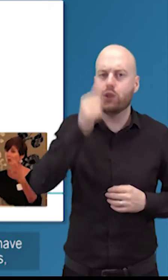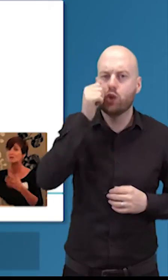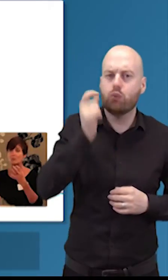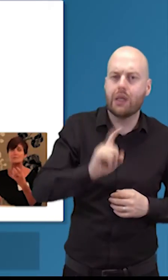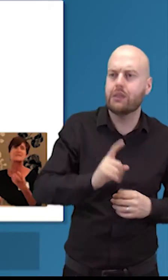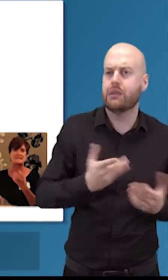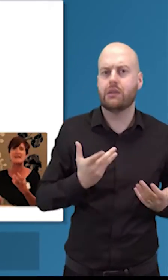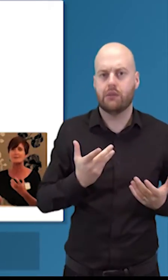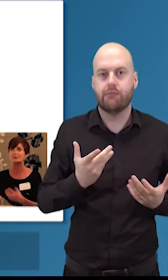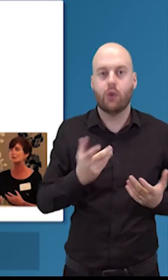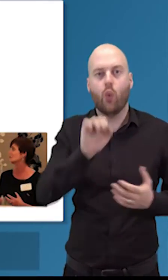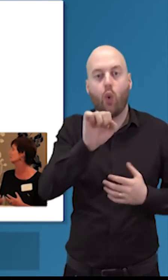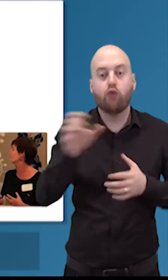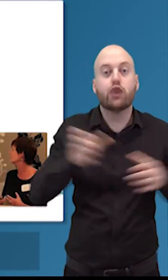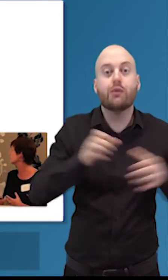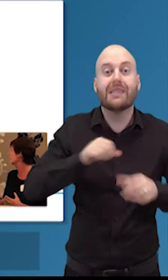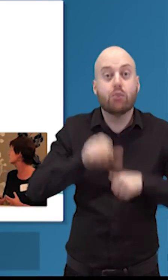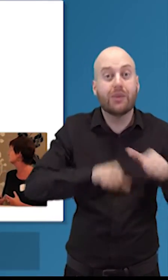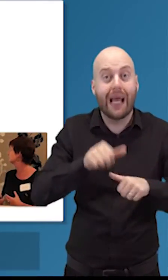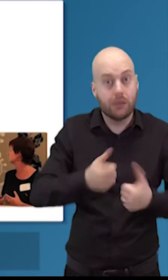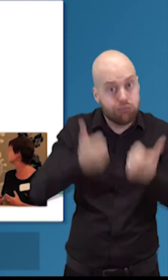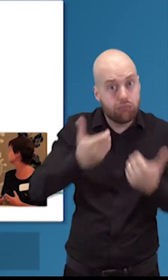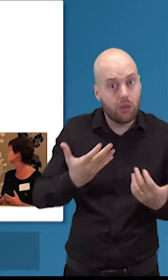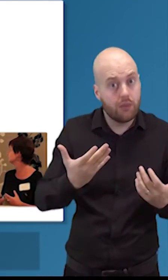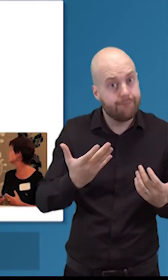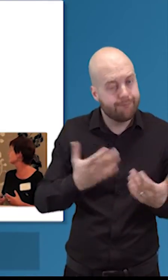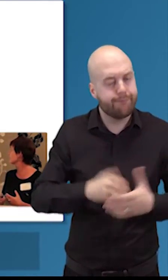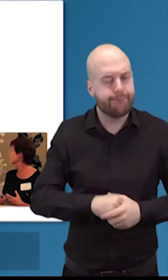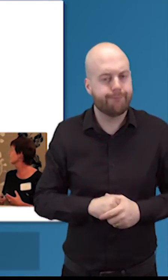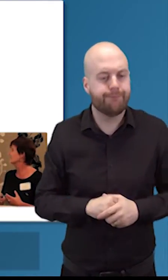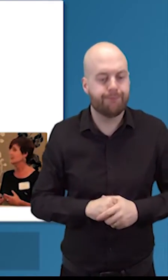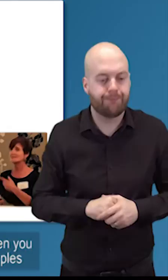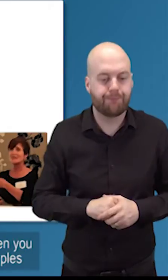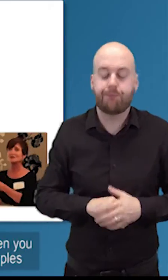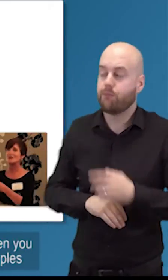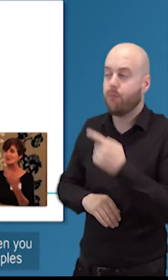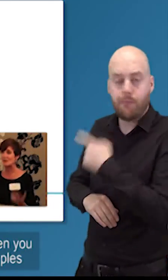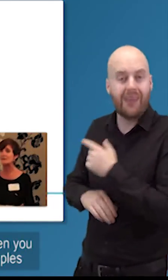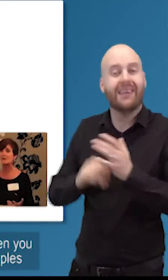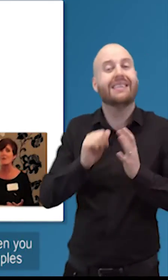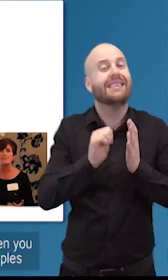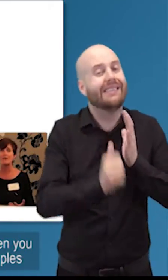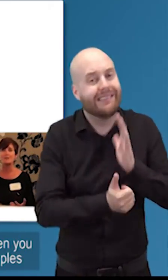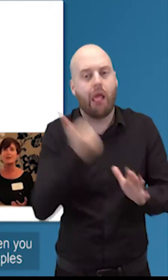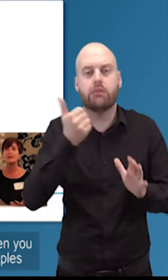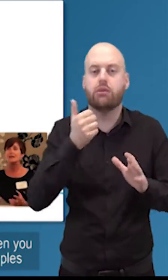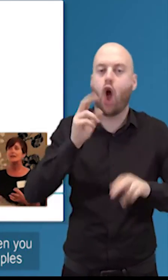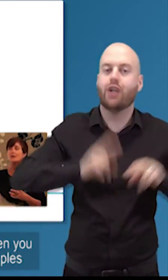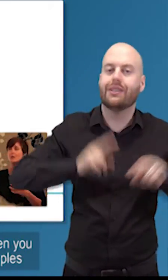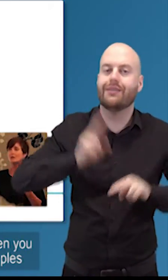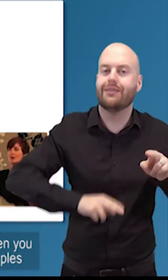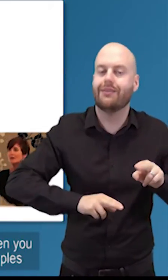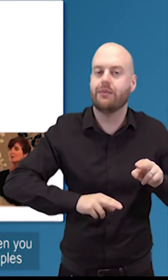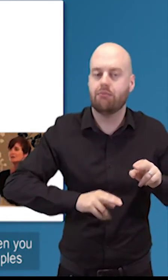members what what does it say about your recruitment process the skills audit so that's come up and i think